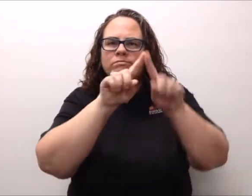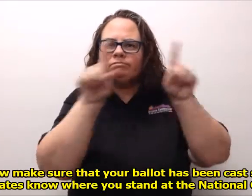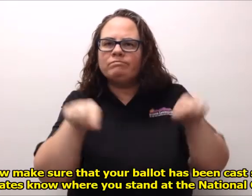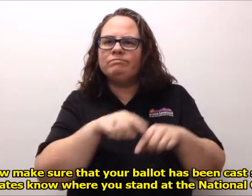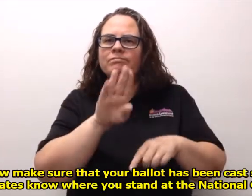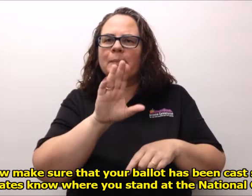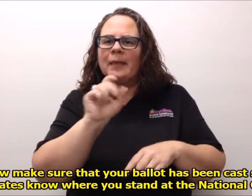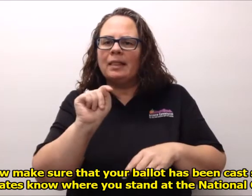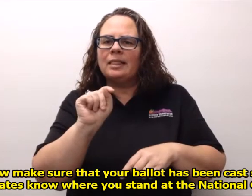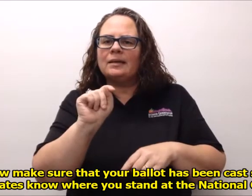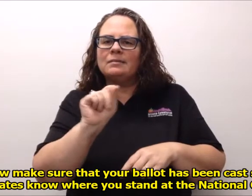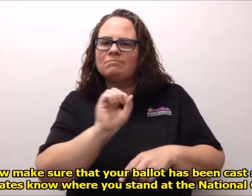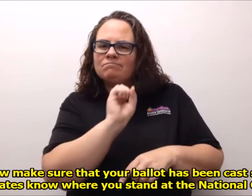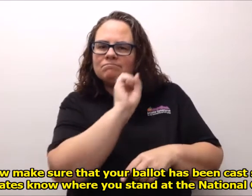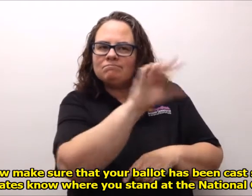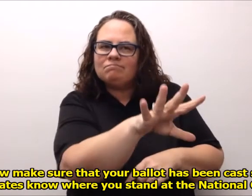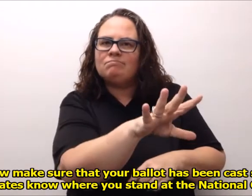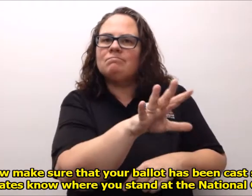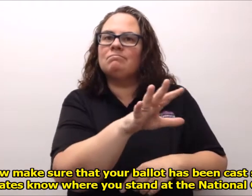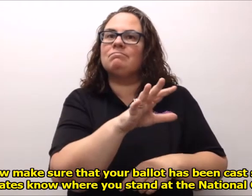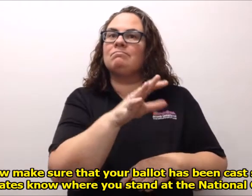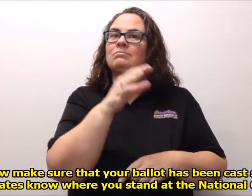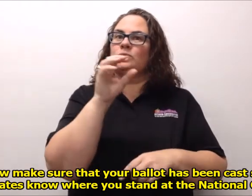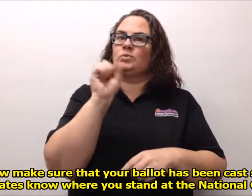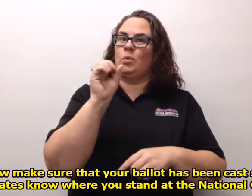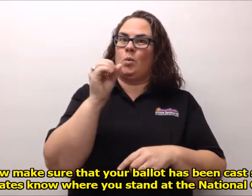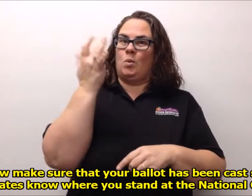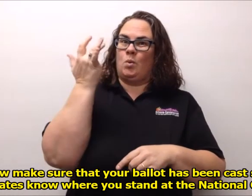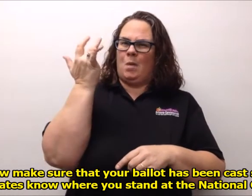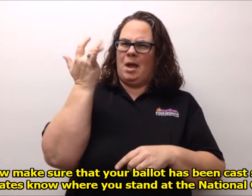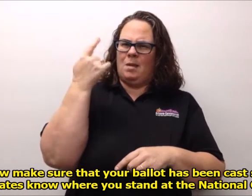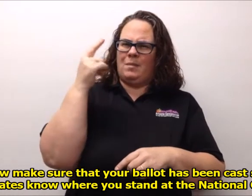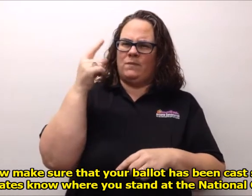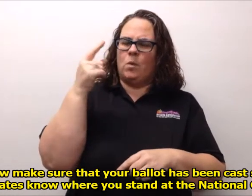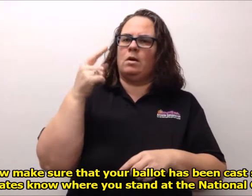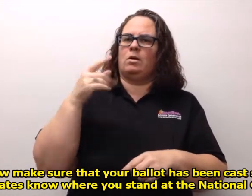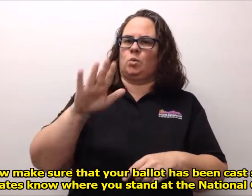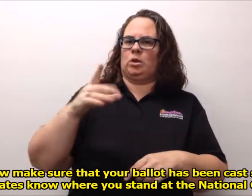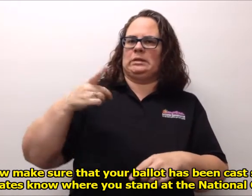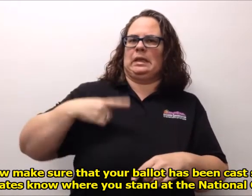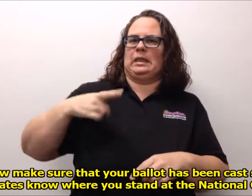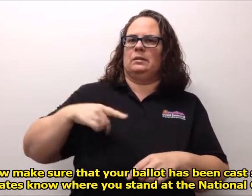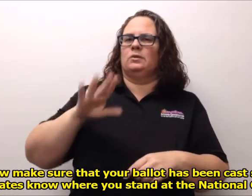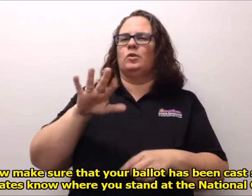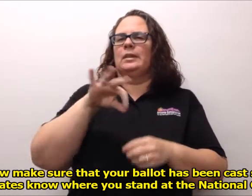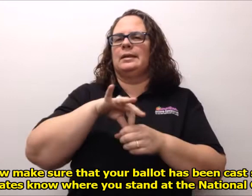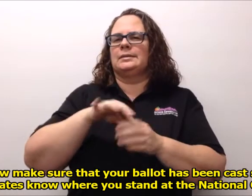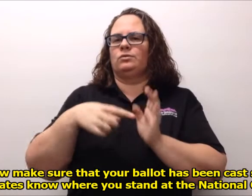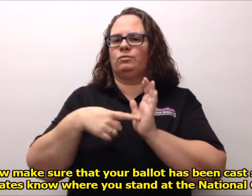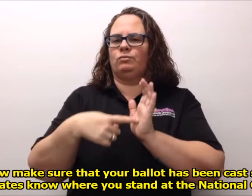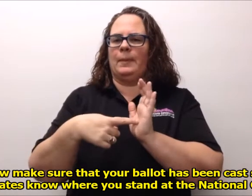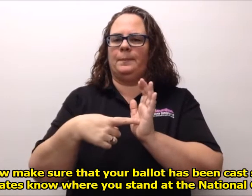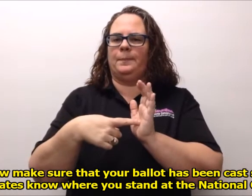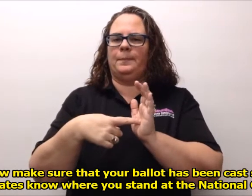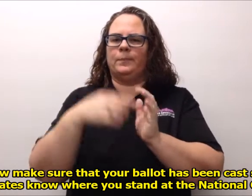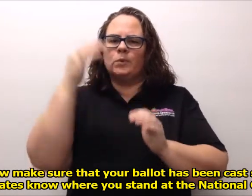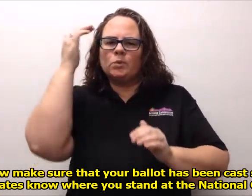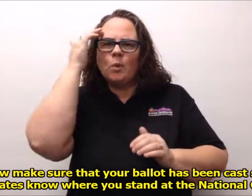Now make sure that your ballot has been cast so that the delegates know where you stand at the national conventions.